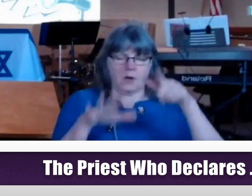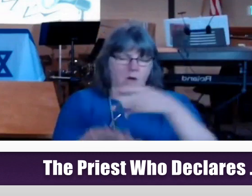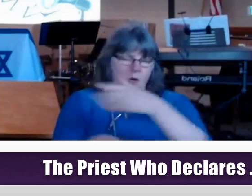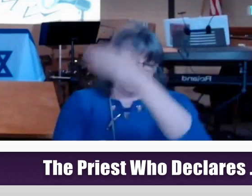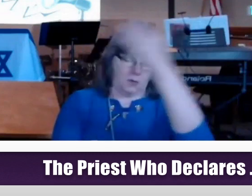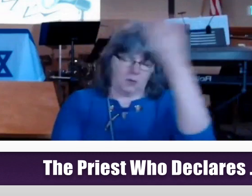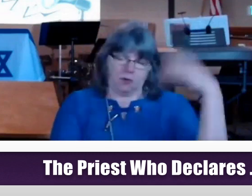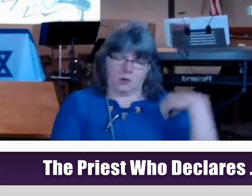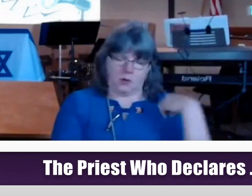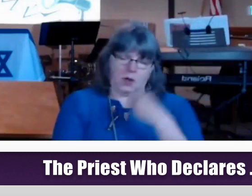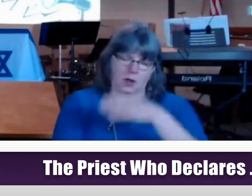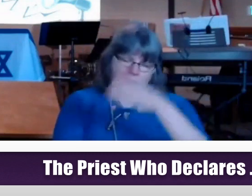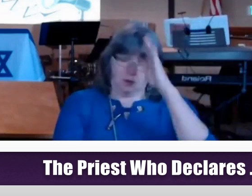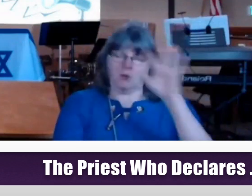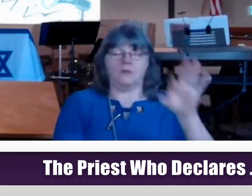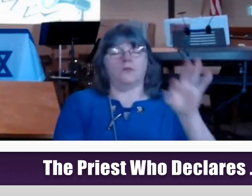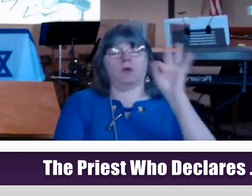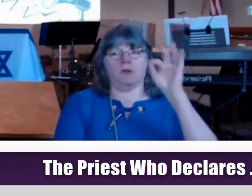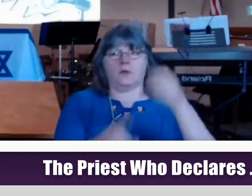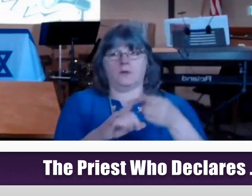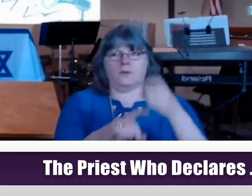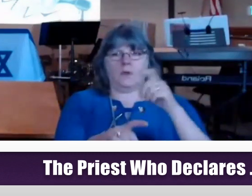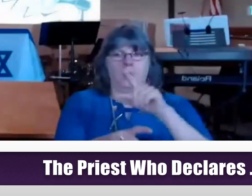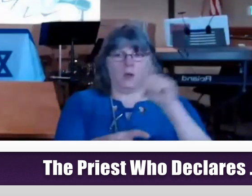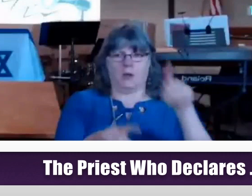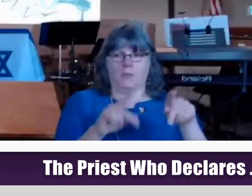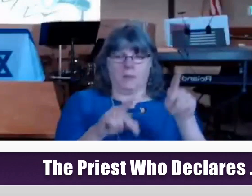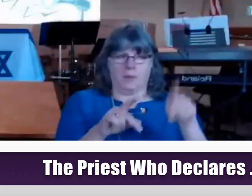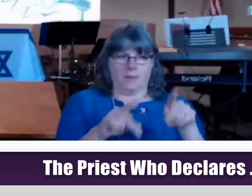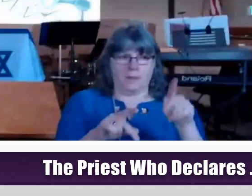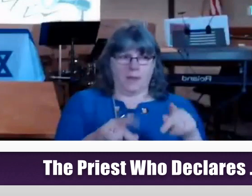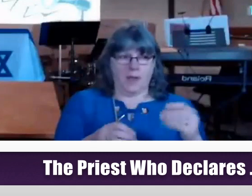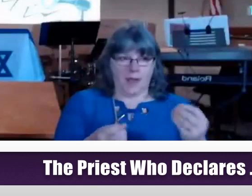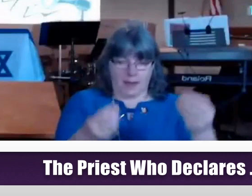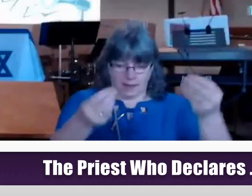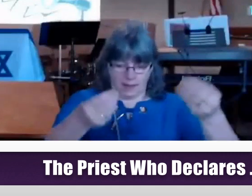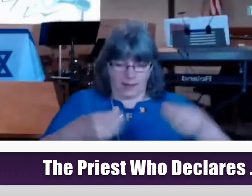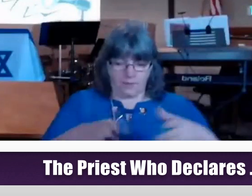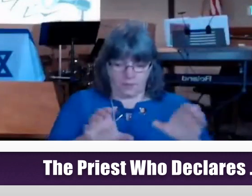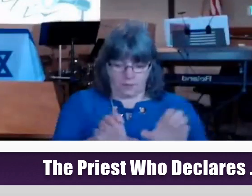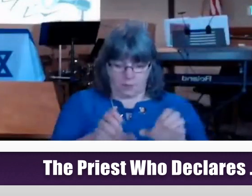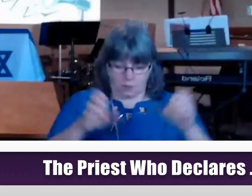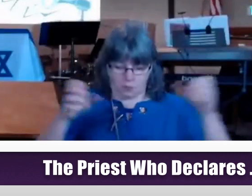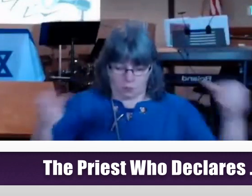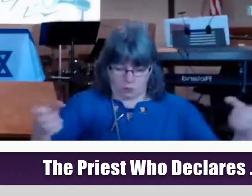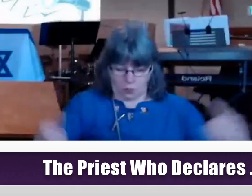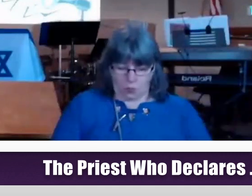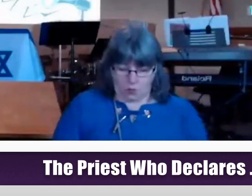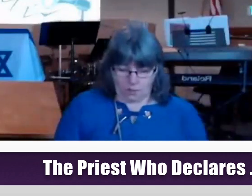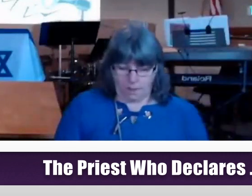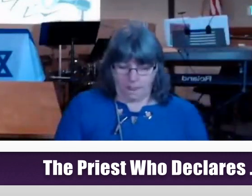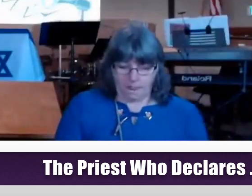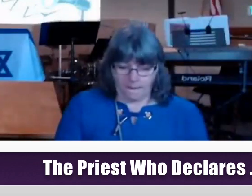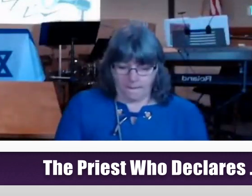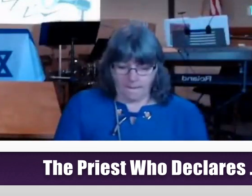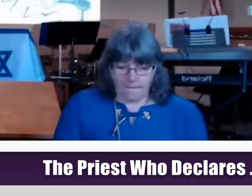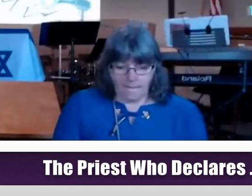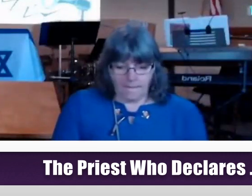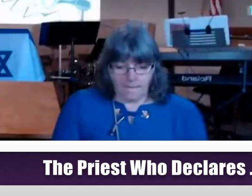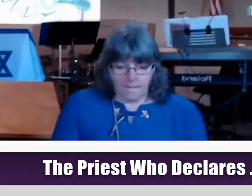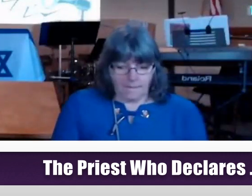the Universe who chose us from our peoples gave us to us his Torah Blessed are you, O Lord, who gives us the Torah